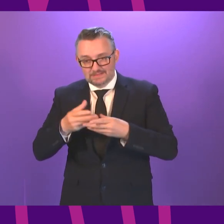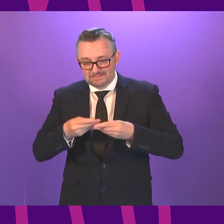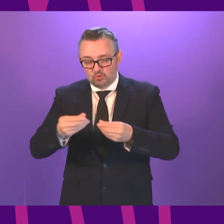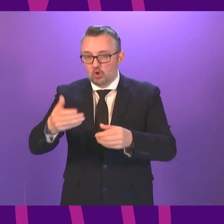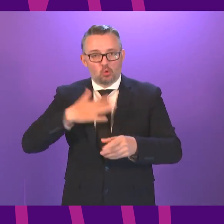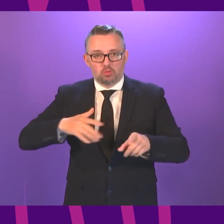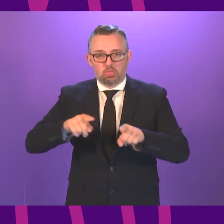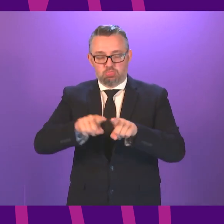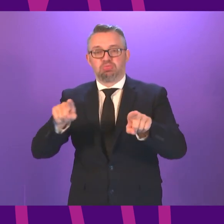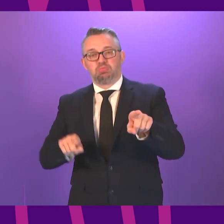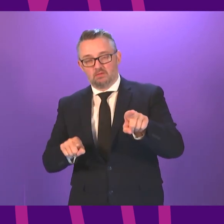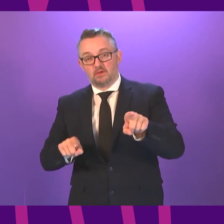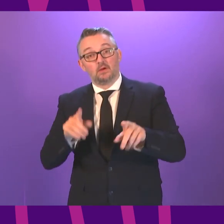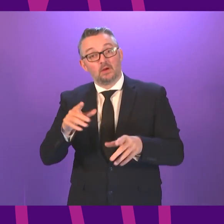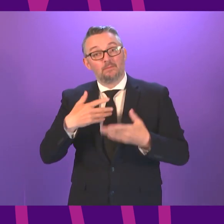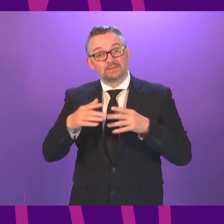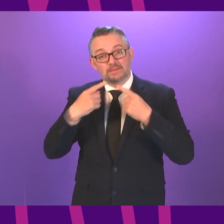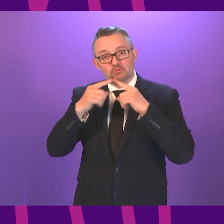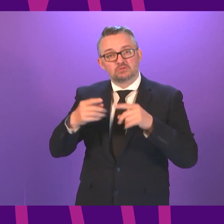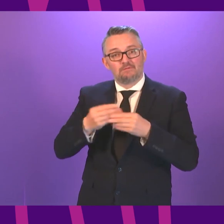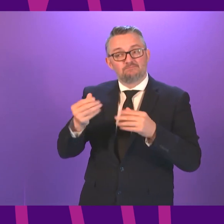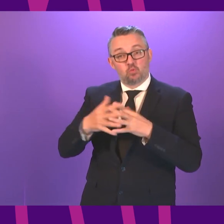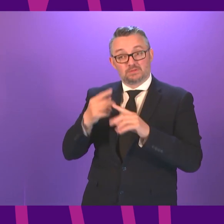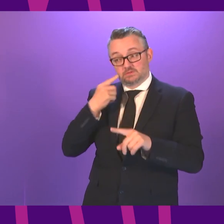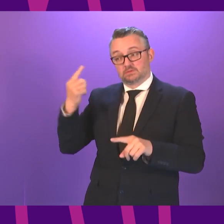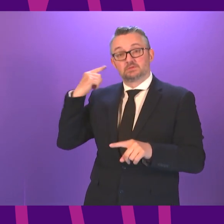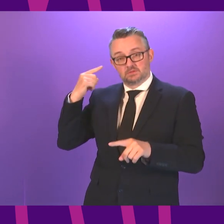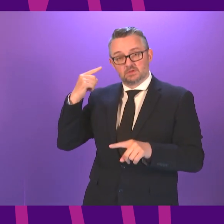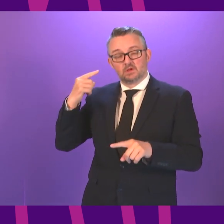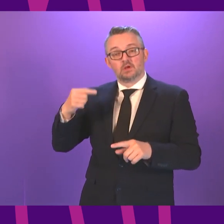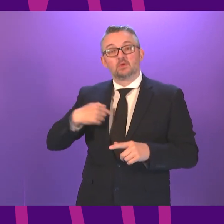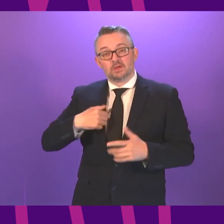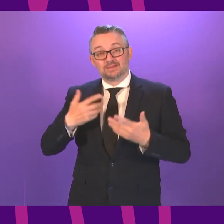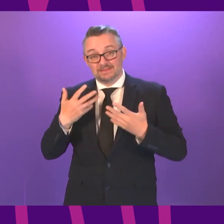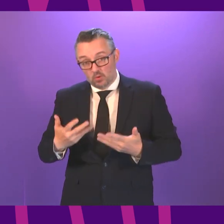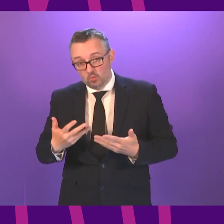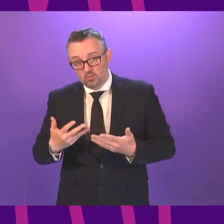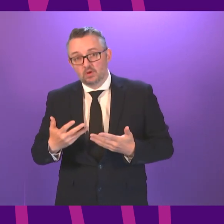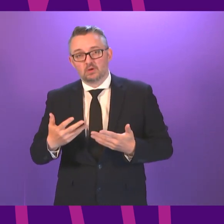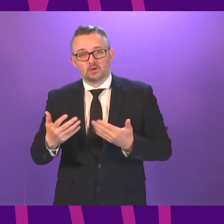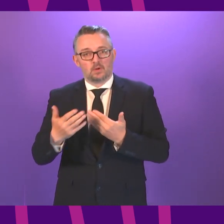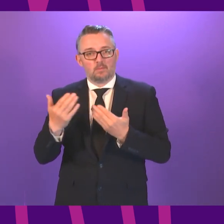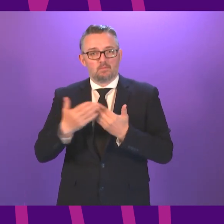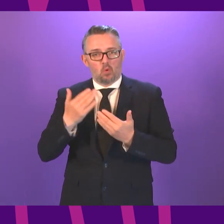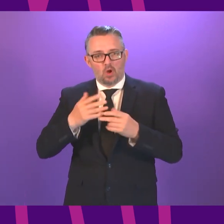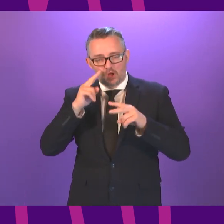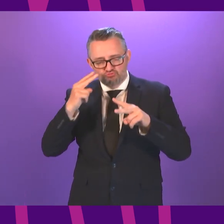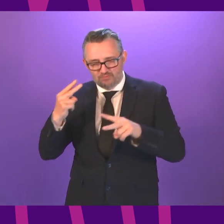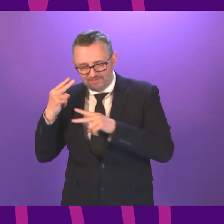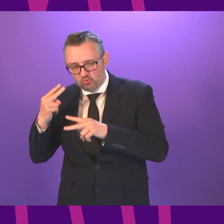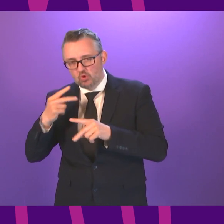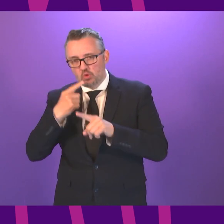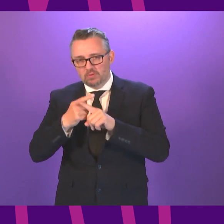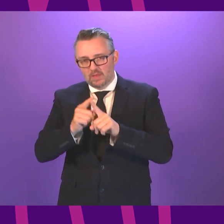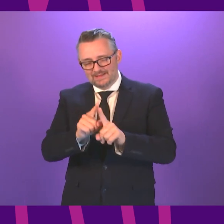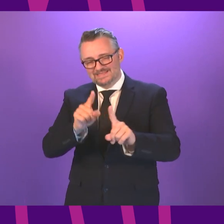I announced a few weeks ago after the election that we are carrying out a more fundamental review of physical